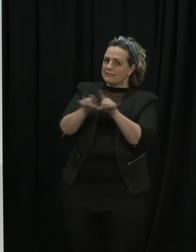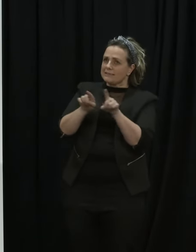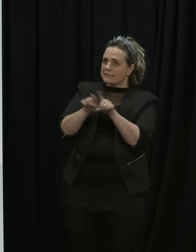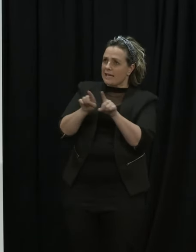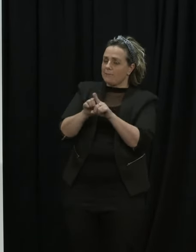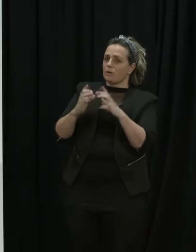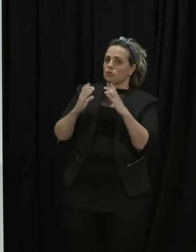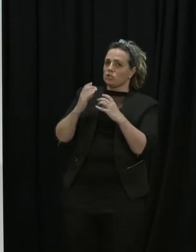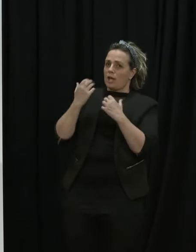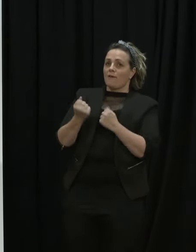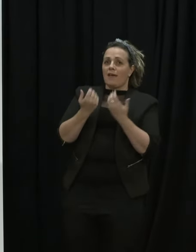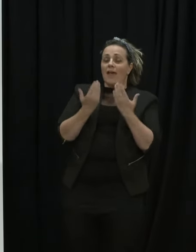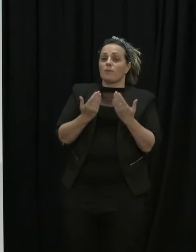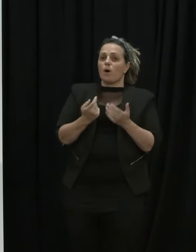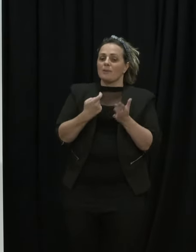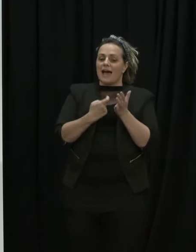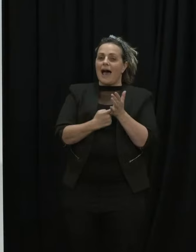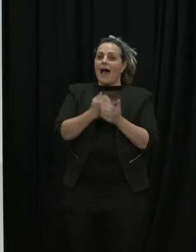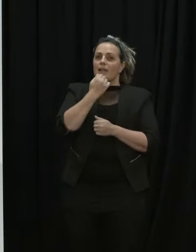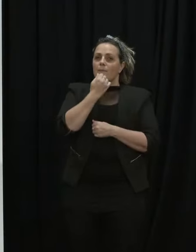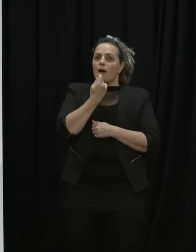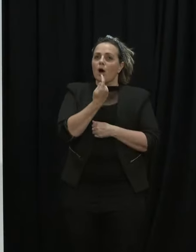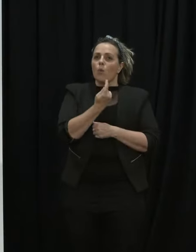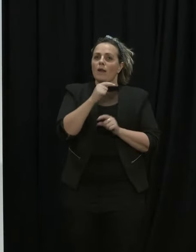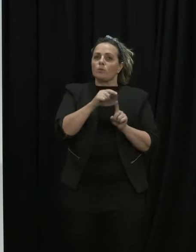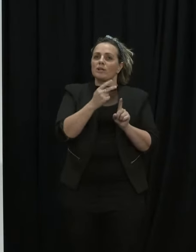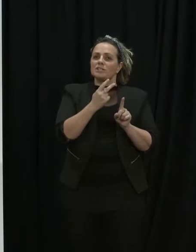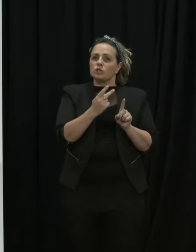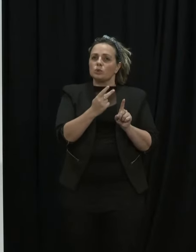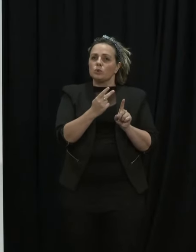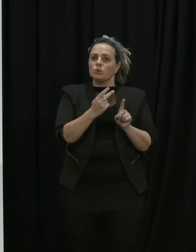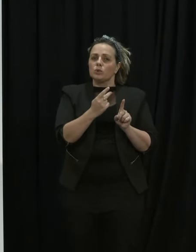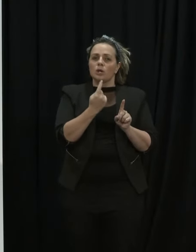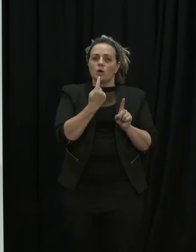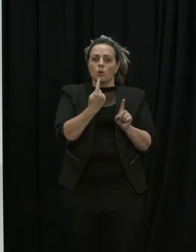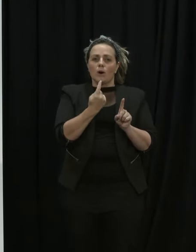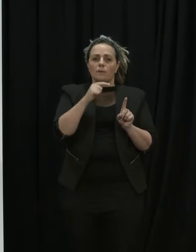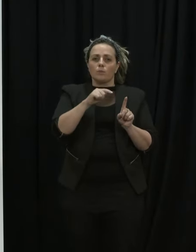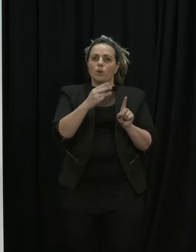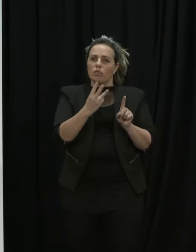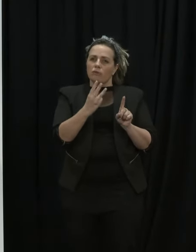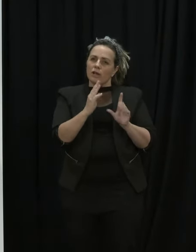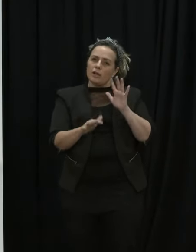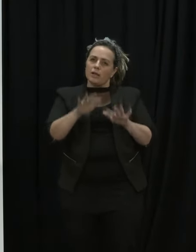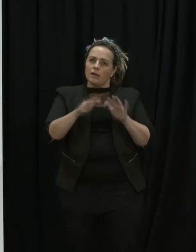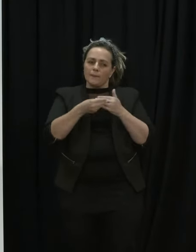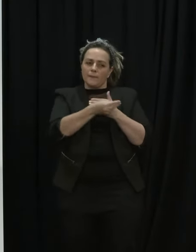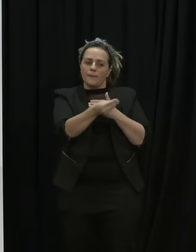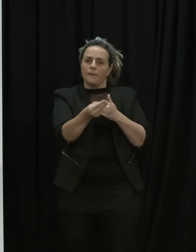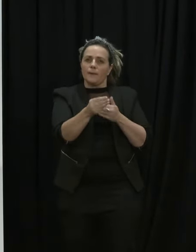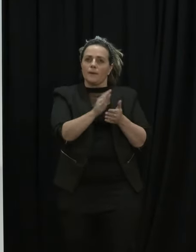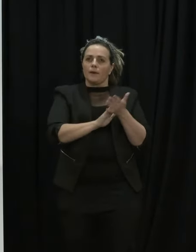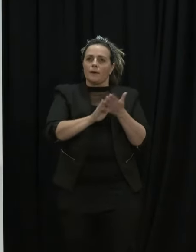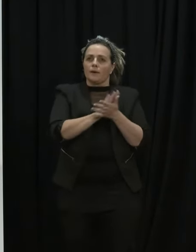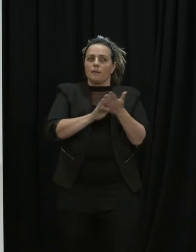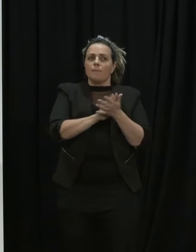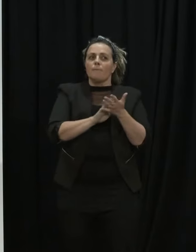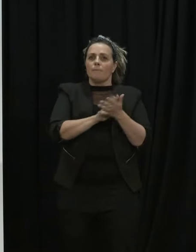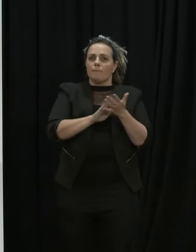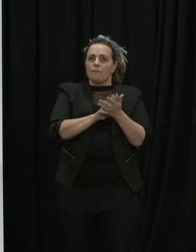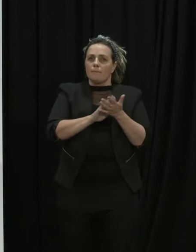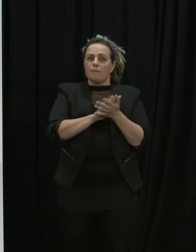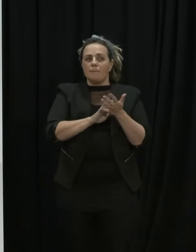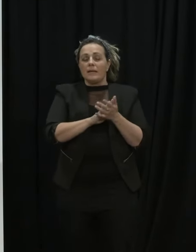value is still 1.2 to 1.3 which means doubling about every 10 to 12 days so that means we're likely to reach those case numbers